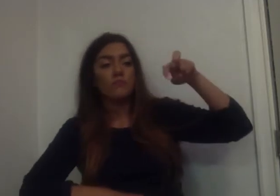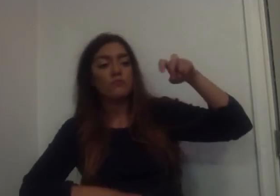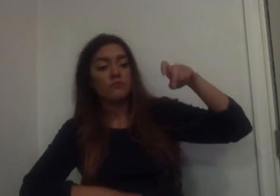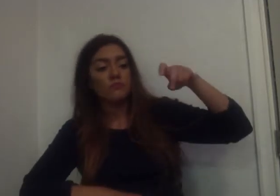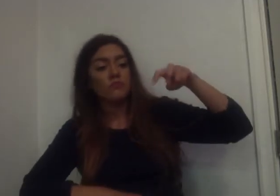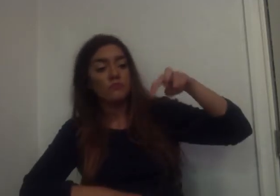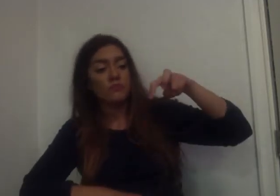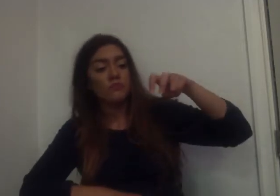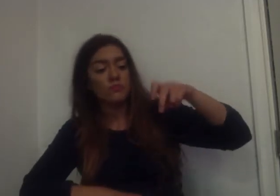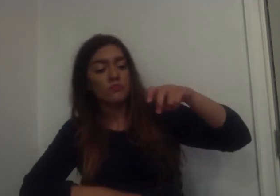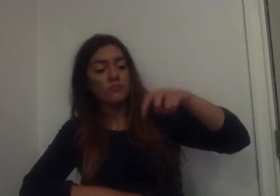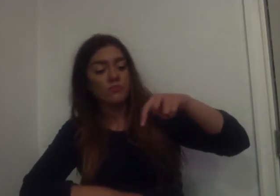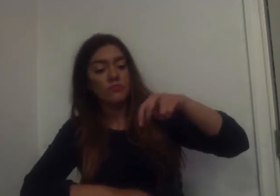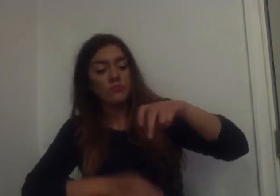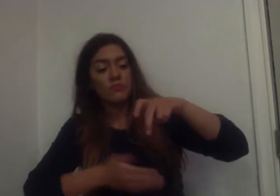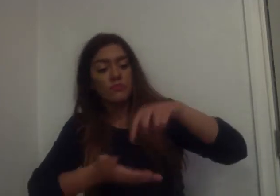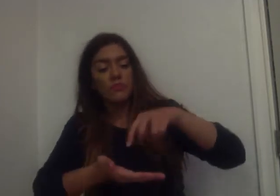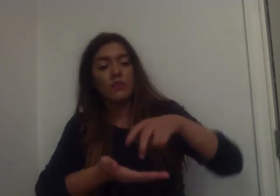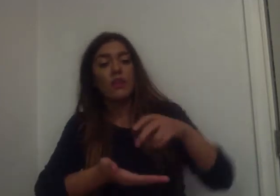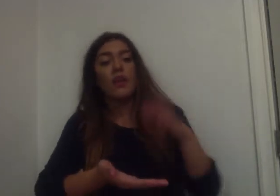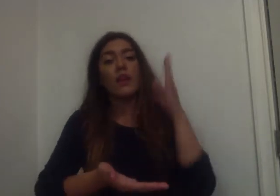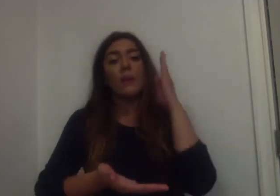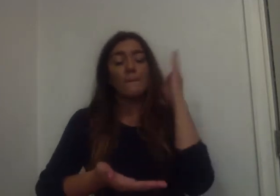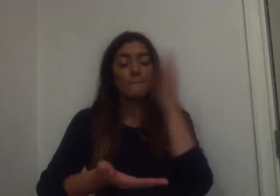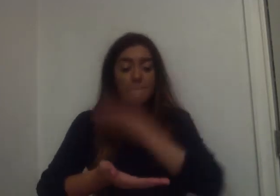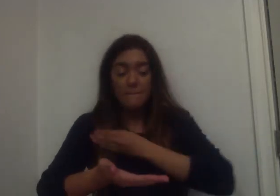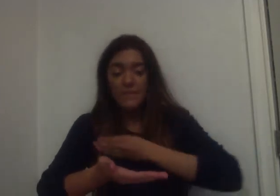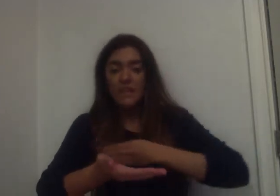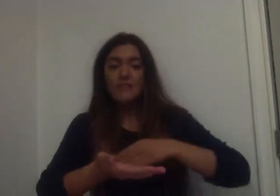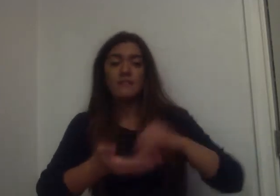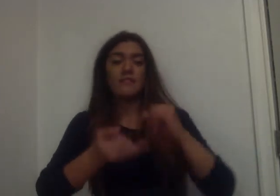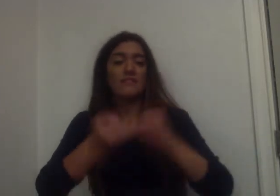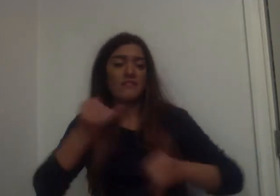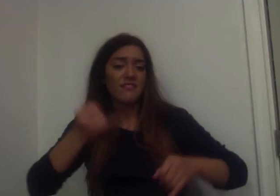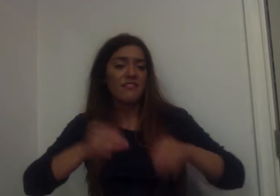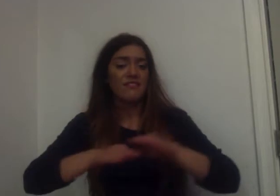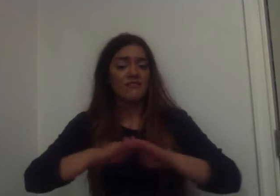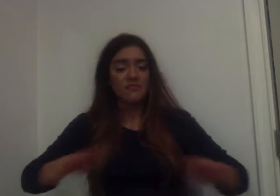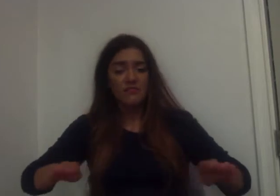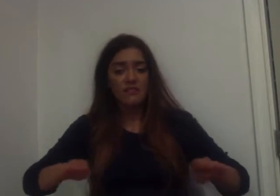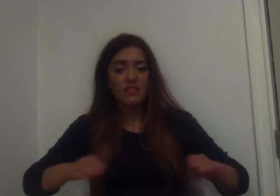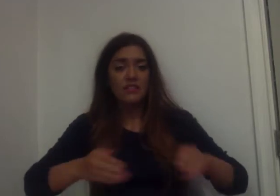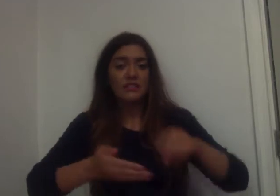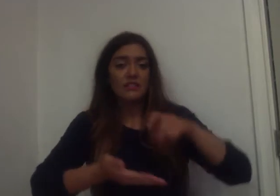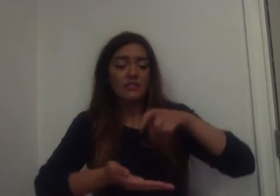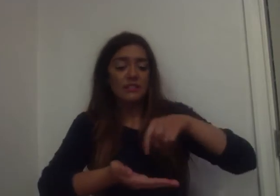am so, so sorry. And you're the best lover ever. And I don't remember what I'm saying. I just want to lose you.